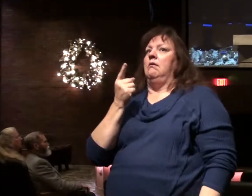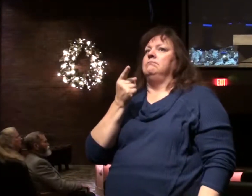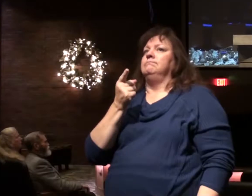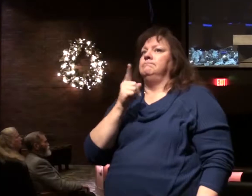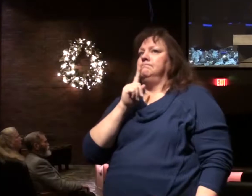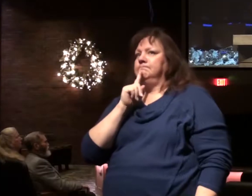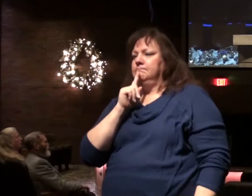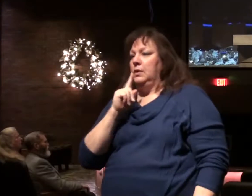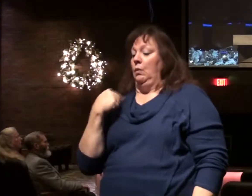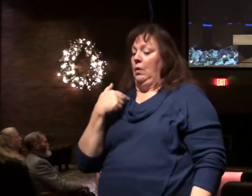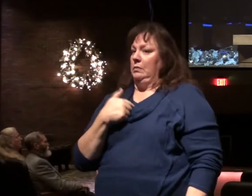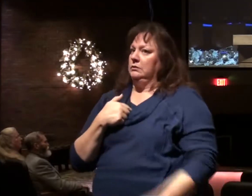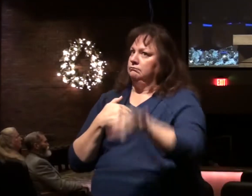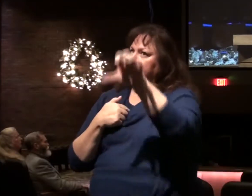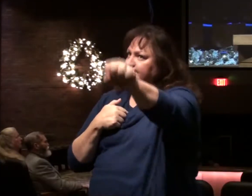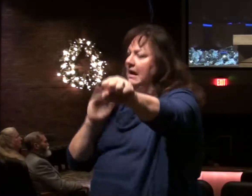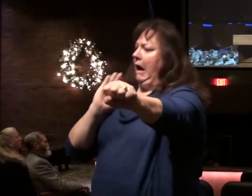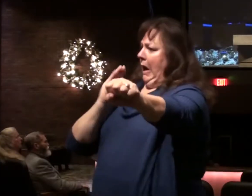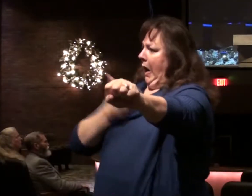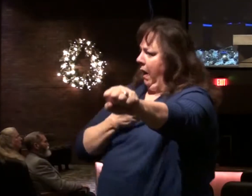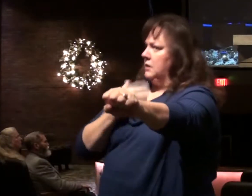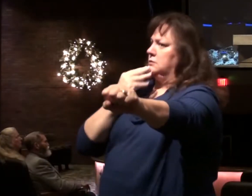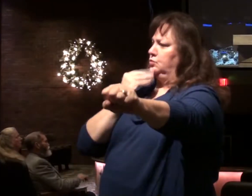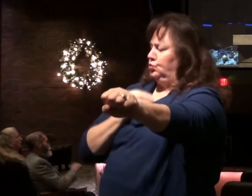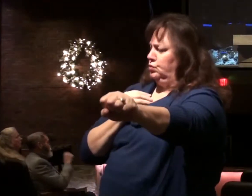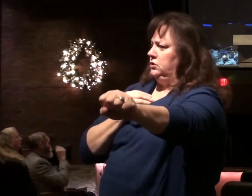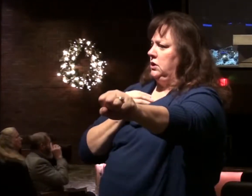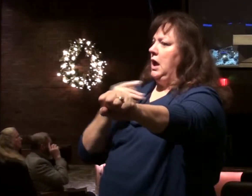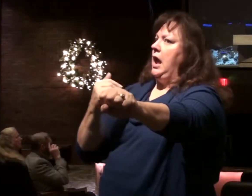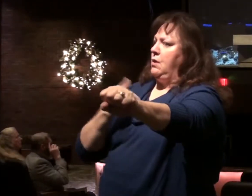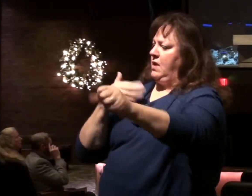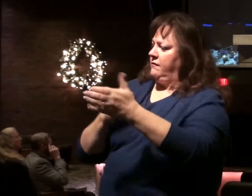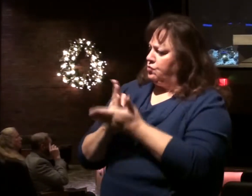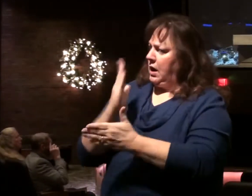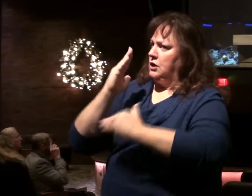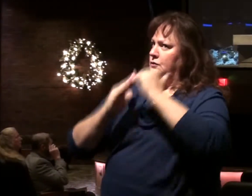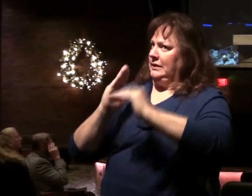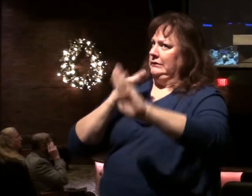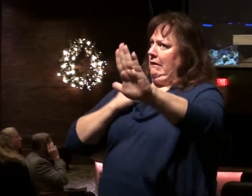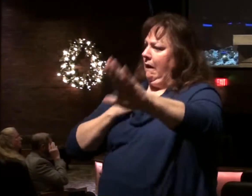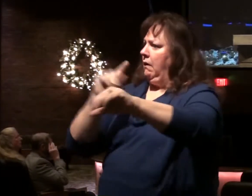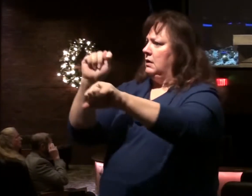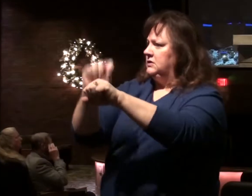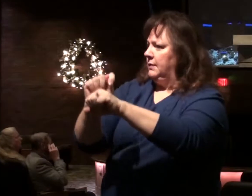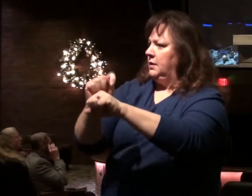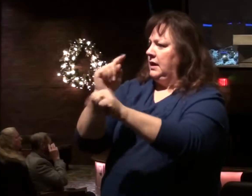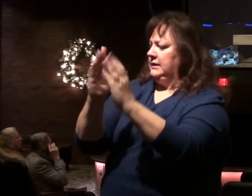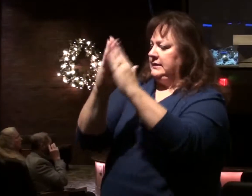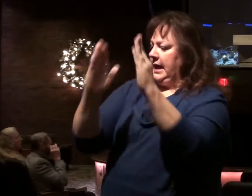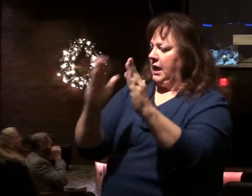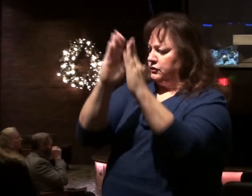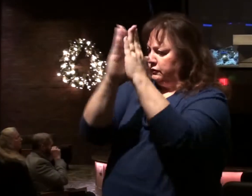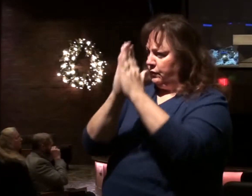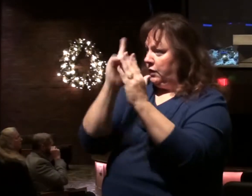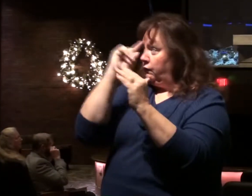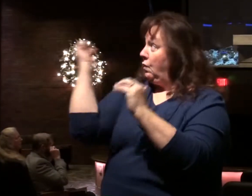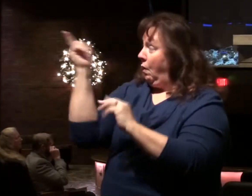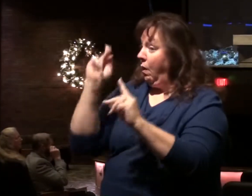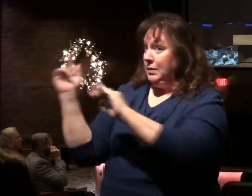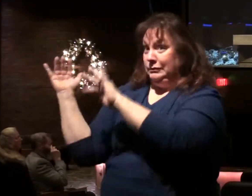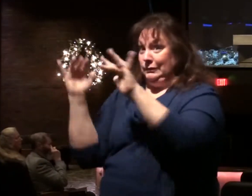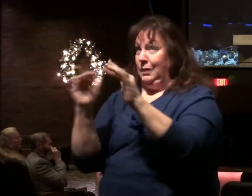of our claim to the Temple Mount and our right to build a Jewish temple as a house of prayer for all nations.